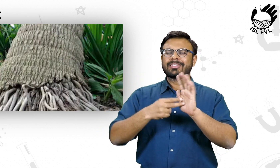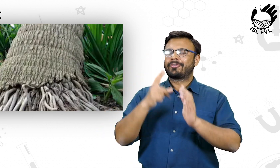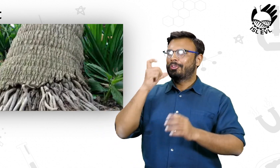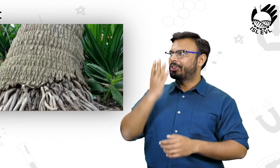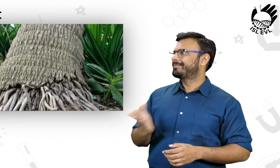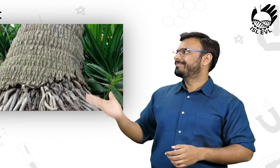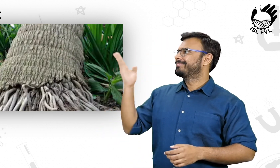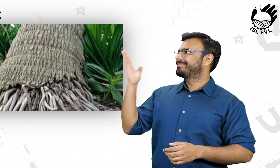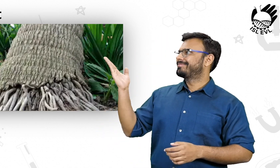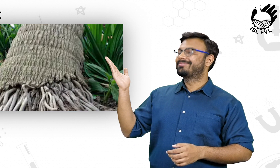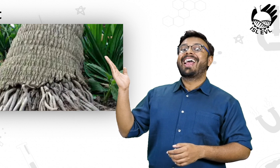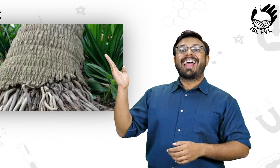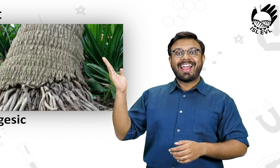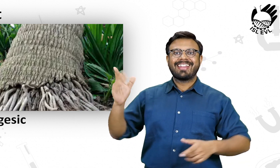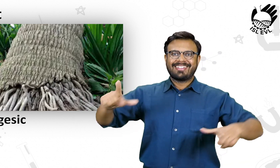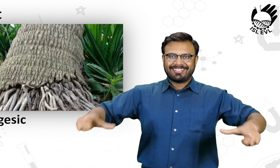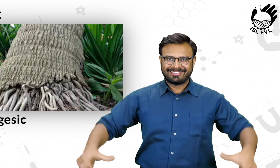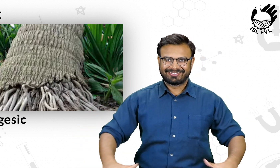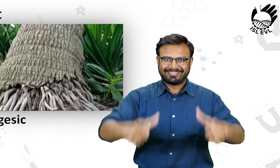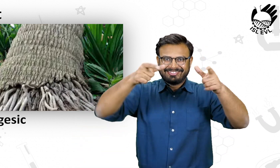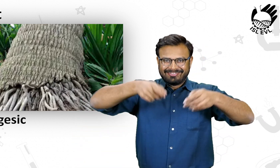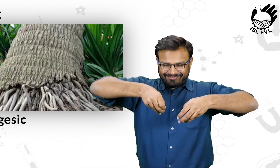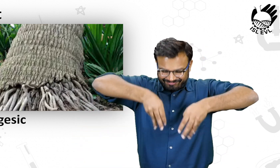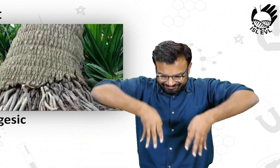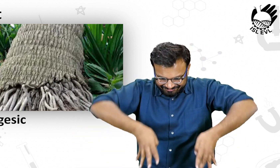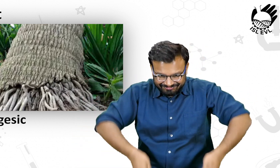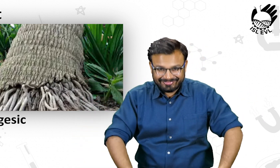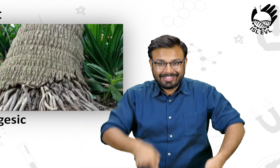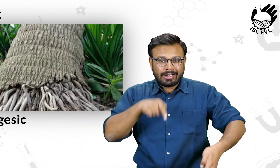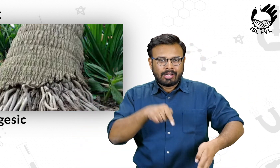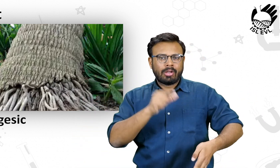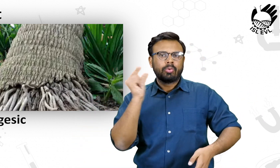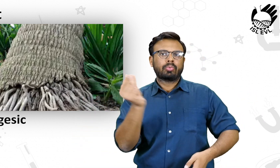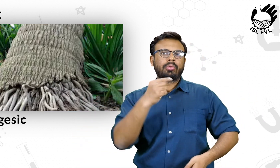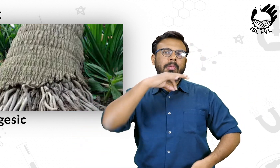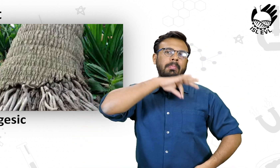The Root of the Coconut Tree is an analgesic. It relieves pain.